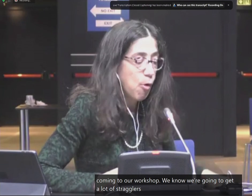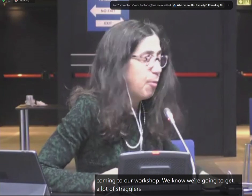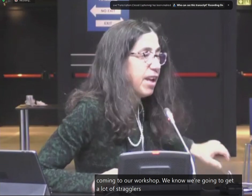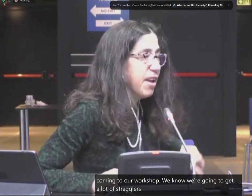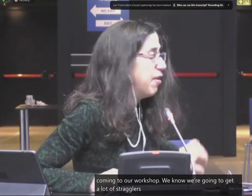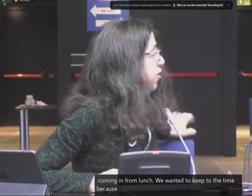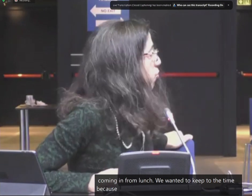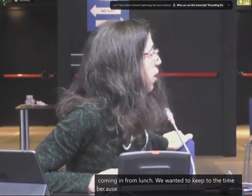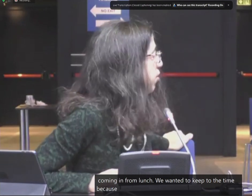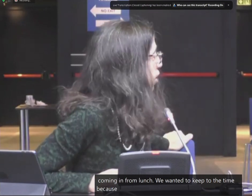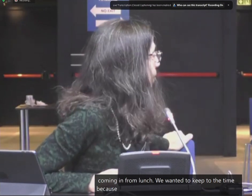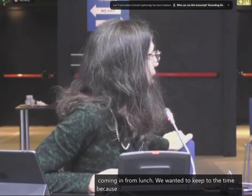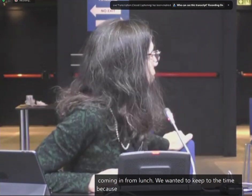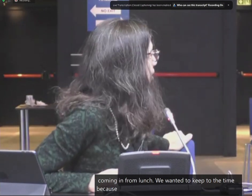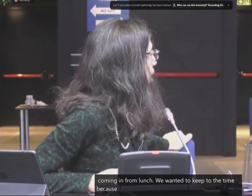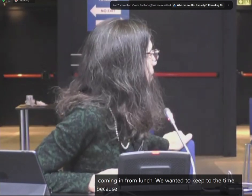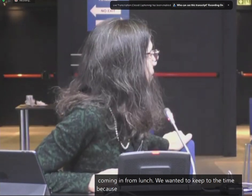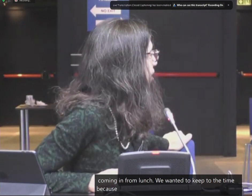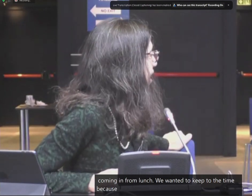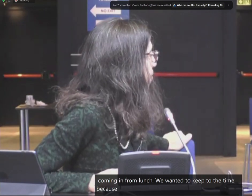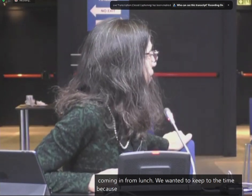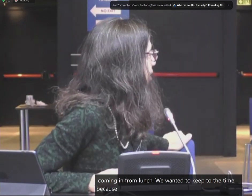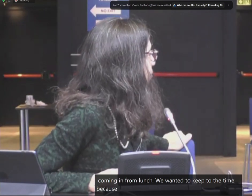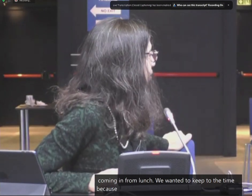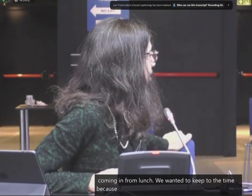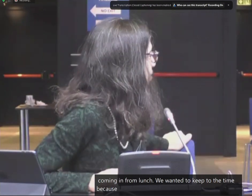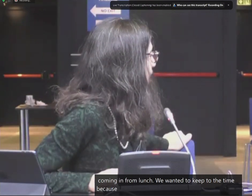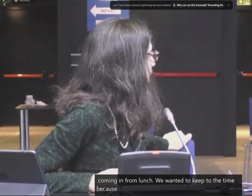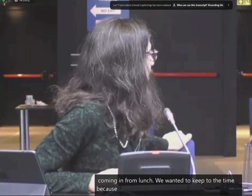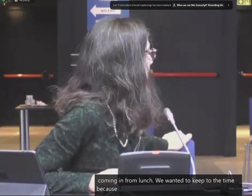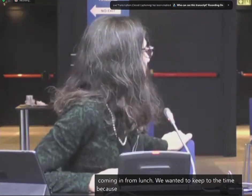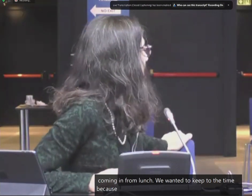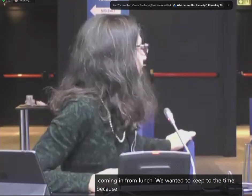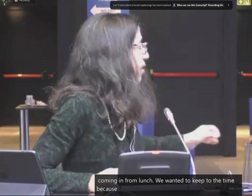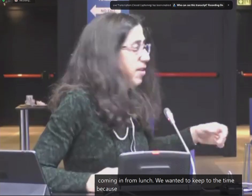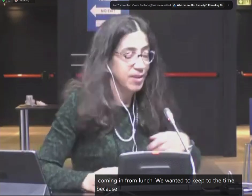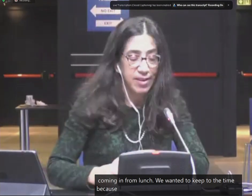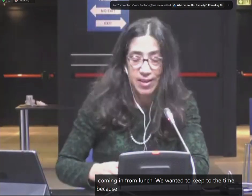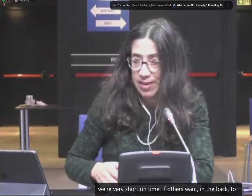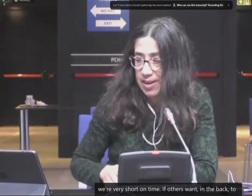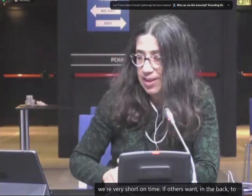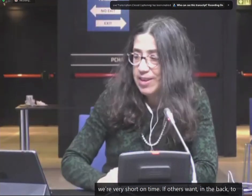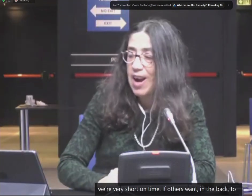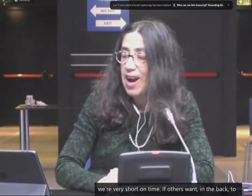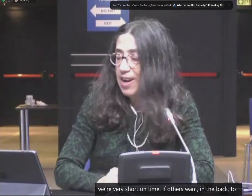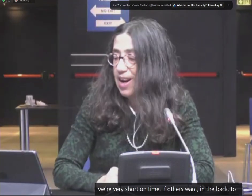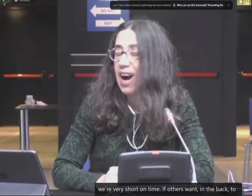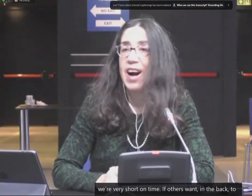But if others want in the back want to come up to the table, feel free to do that. Okay.